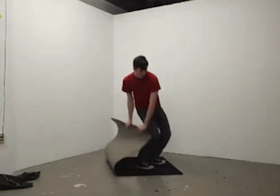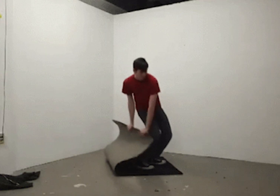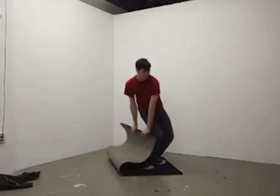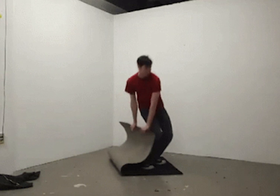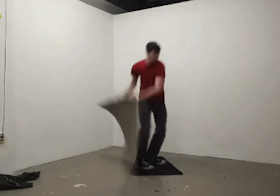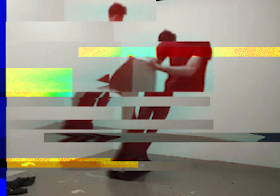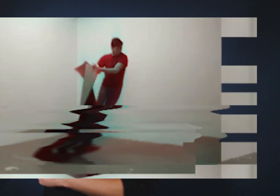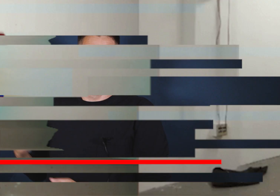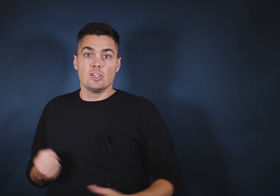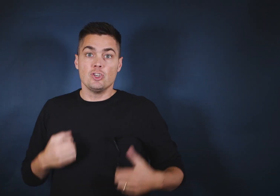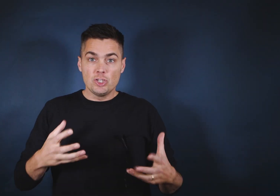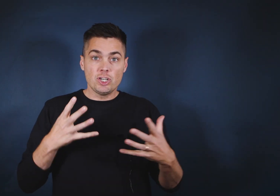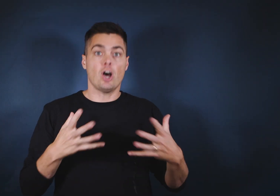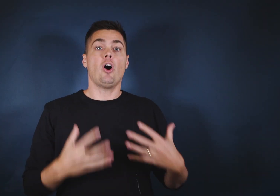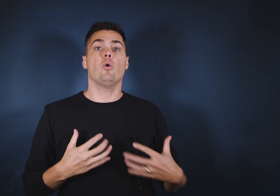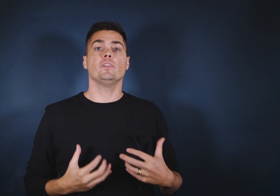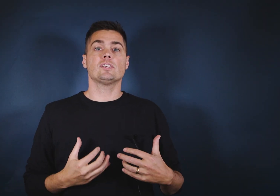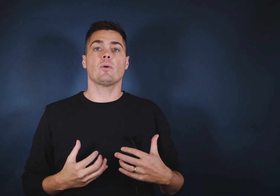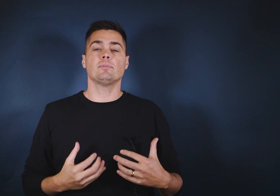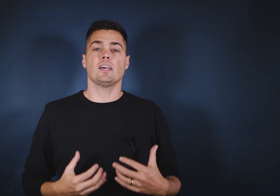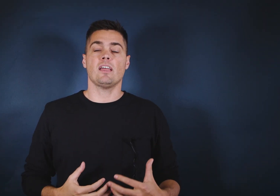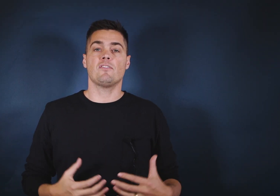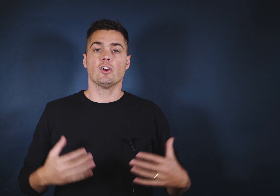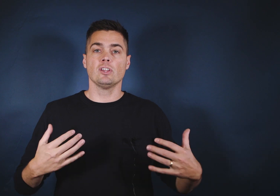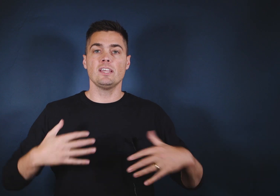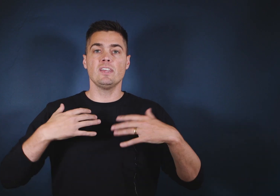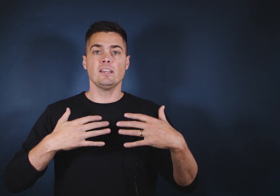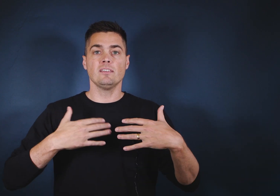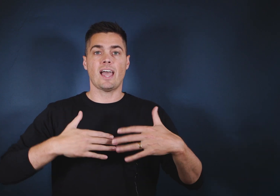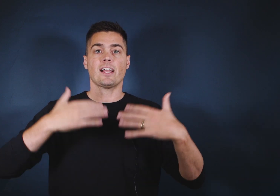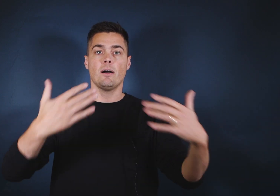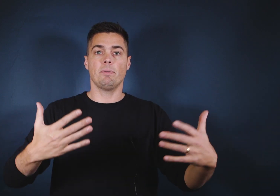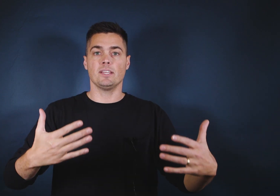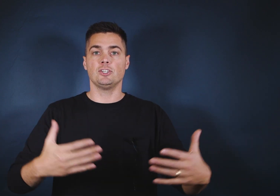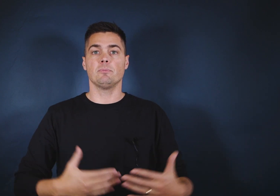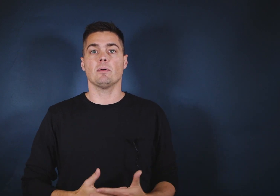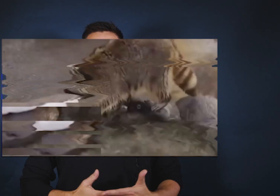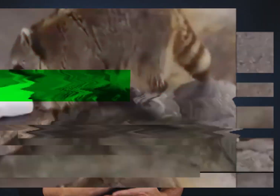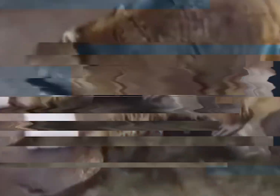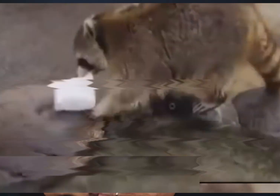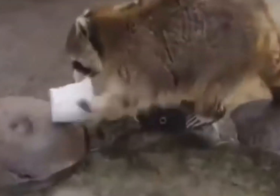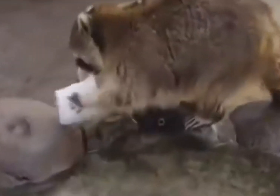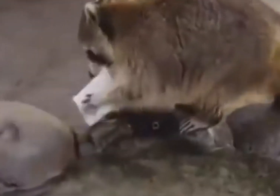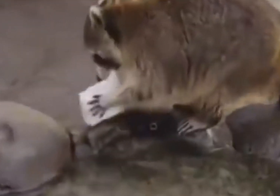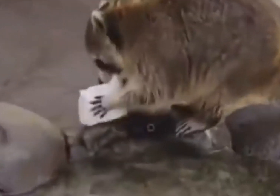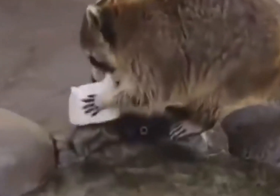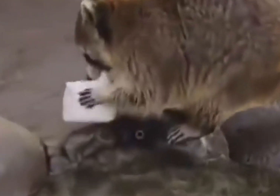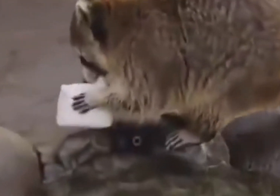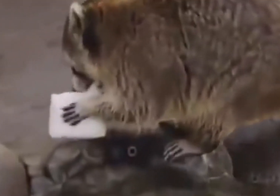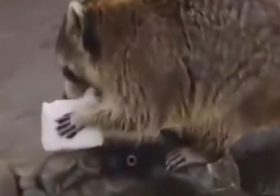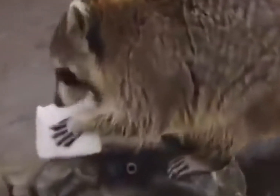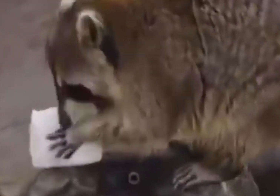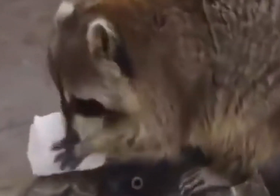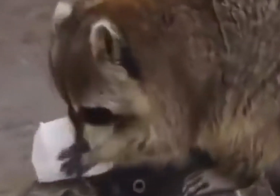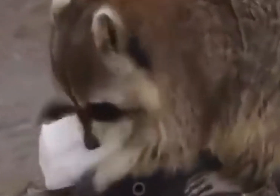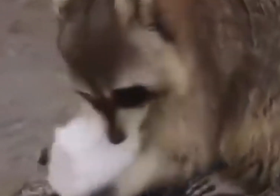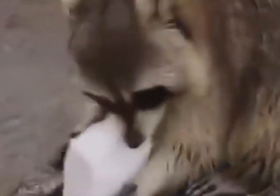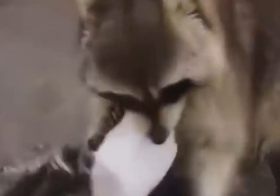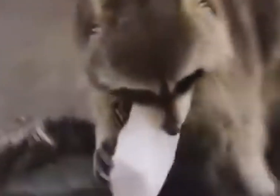they leave. You should own this website. If you're leaving that company, you should be able to take your website with you. You should be able to take all